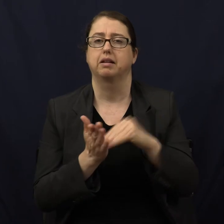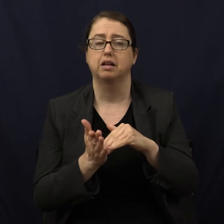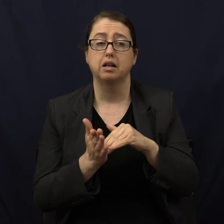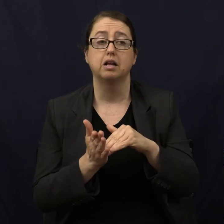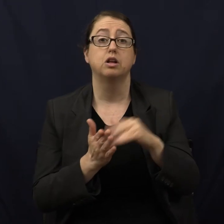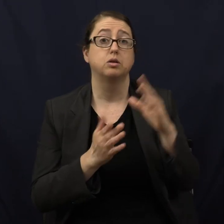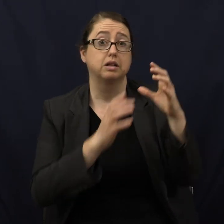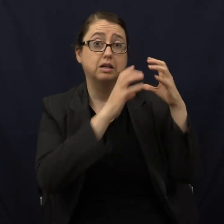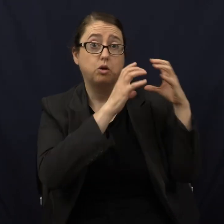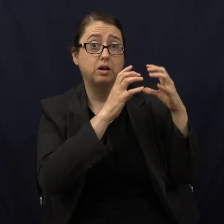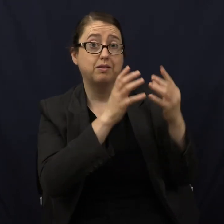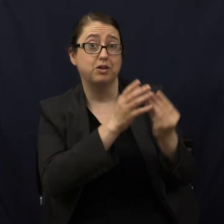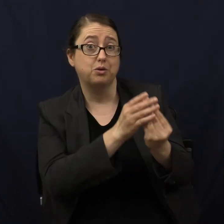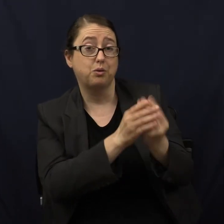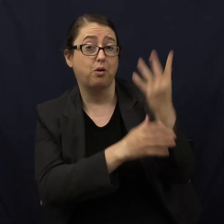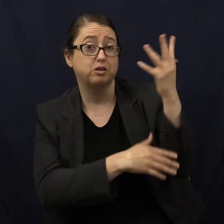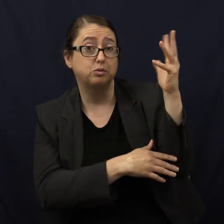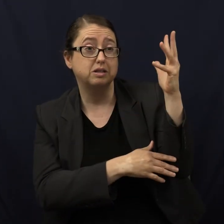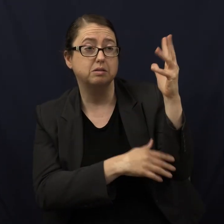Trees. Trees, but what environment?